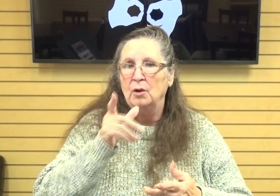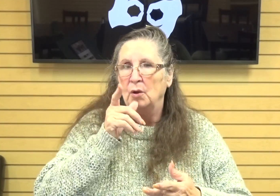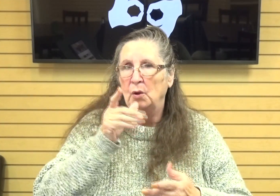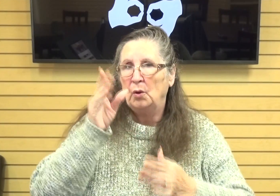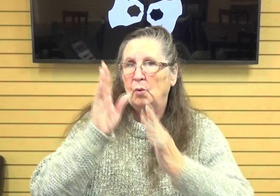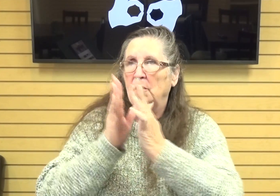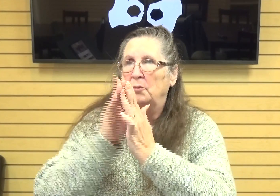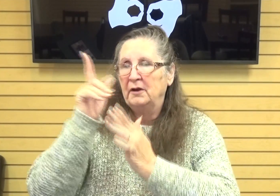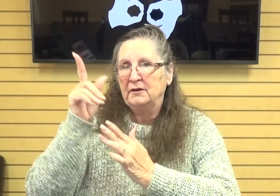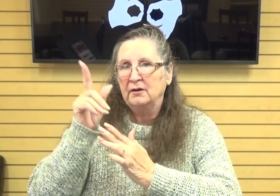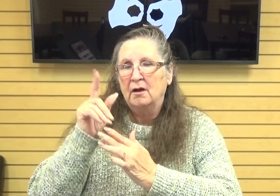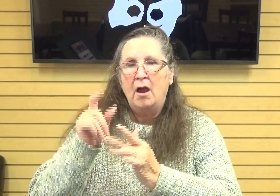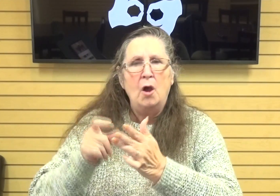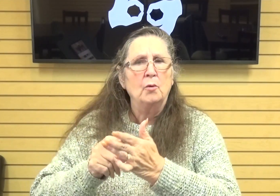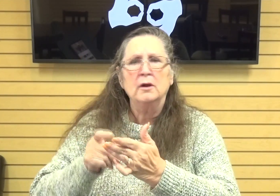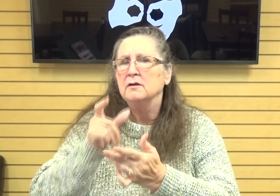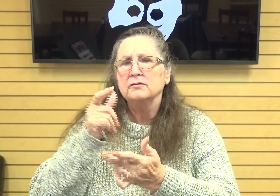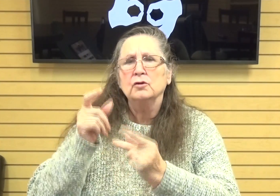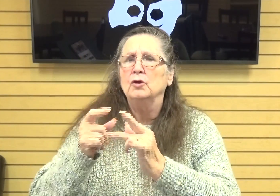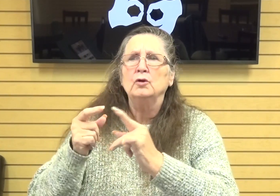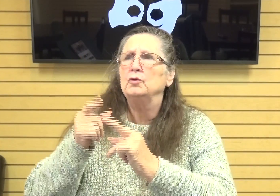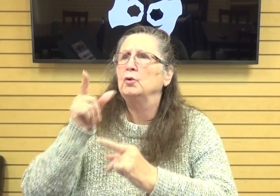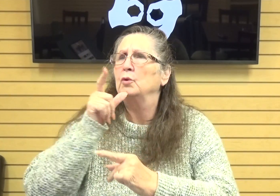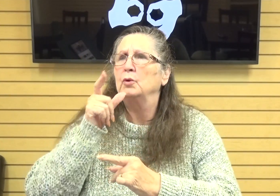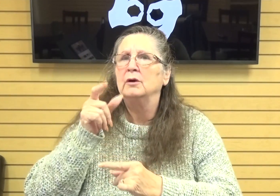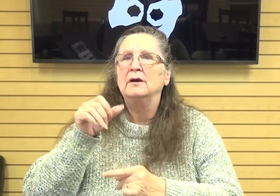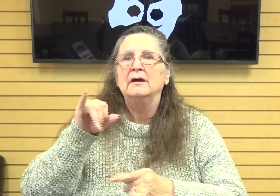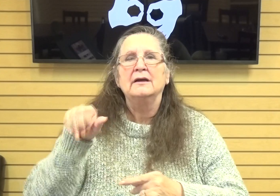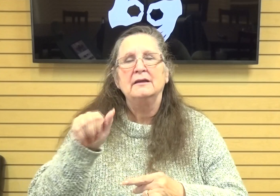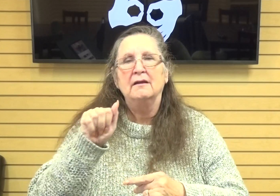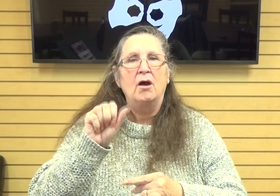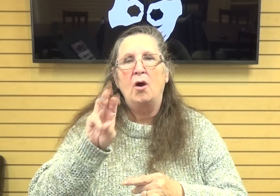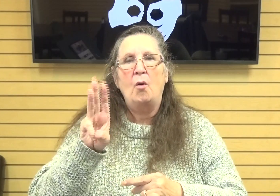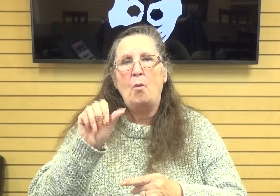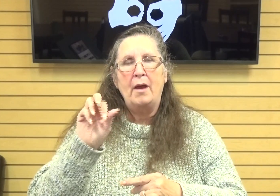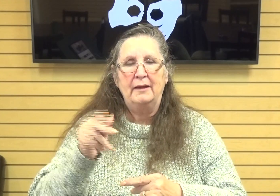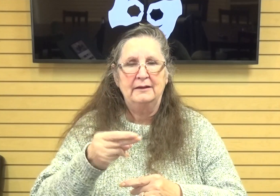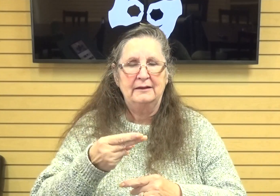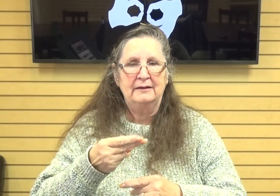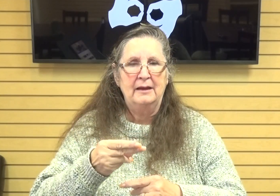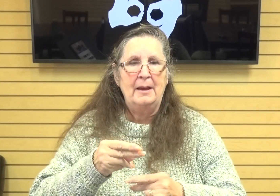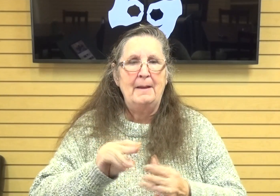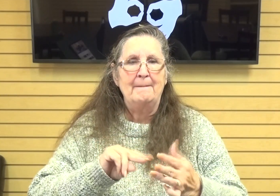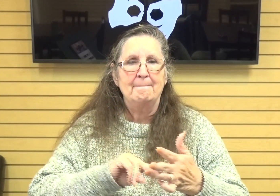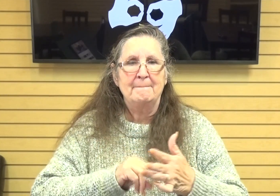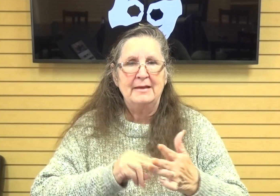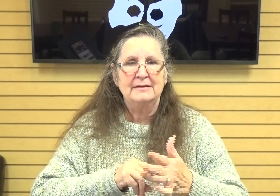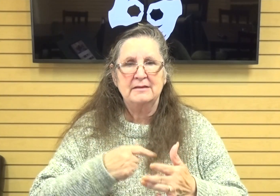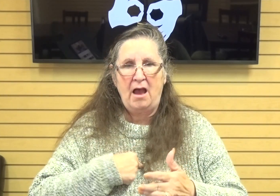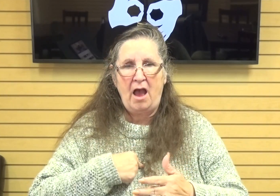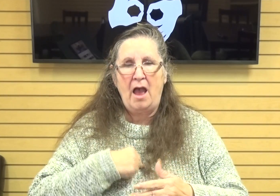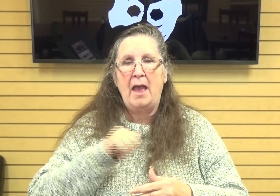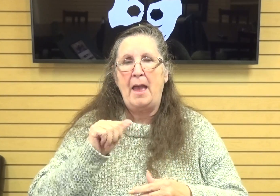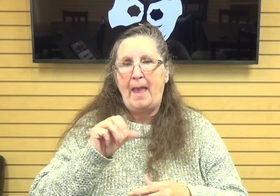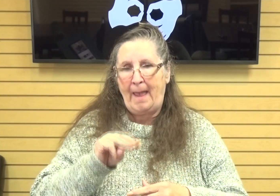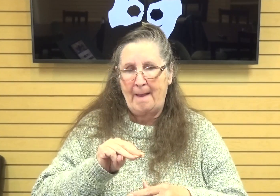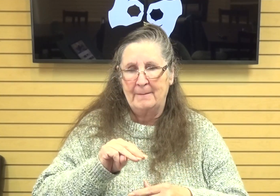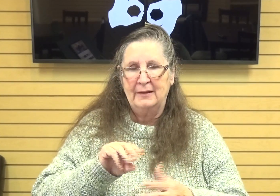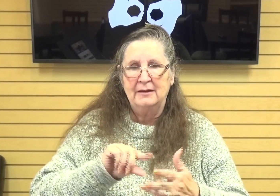taking our request to yahweh i am genesis 2 4 with the name of god